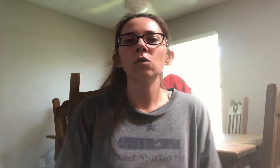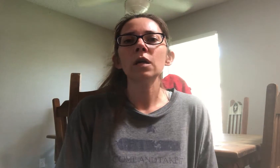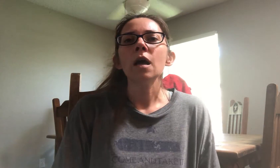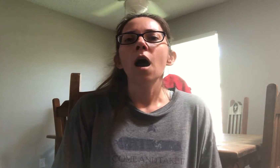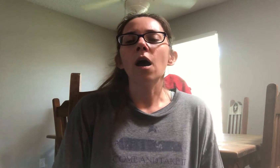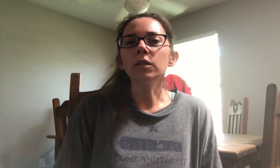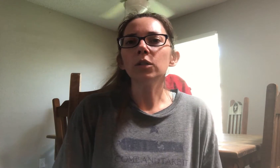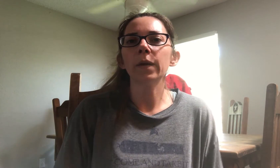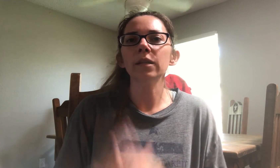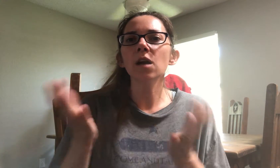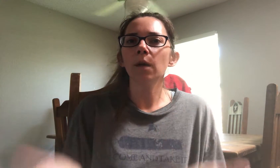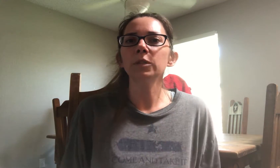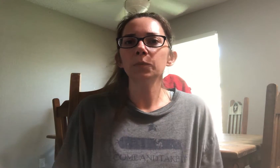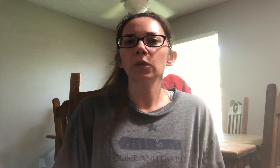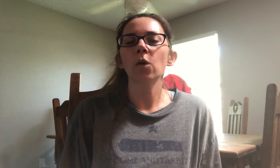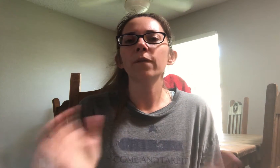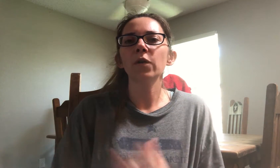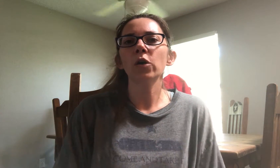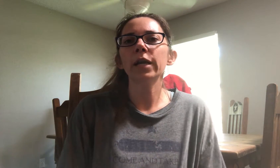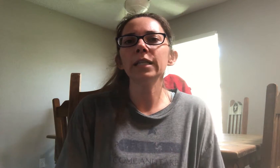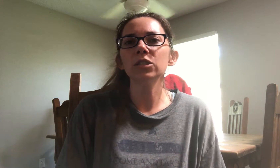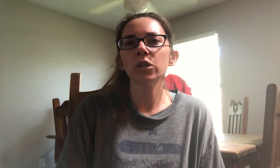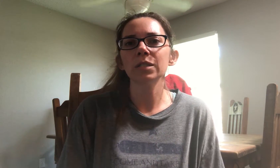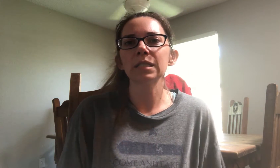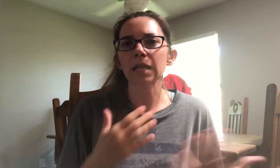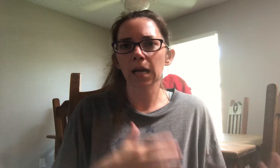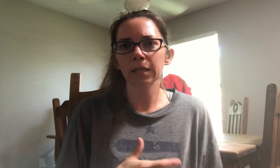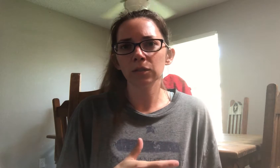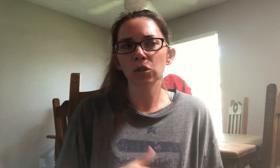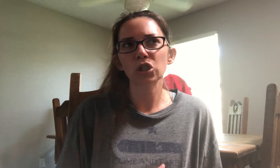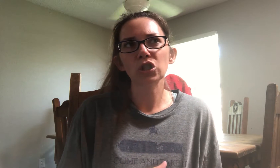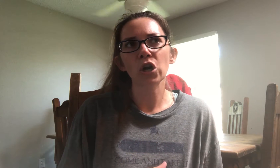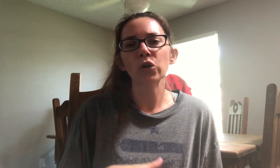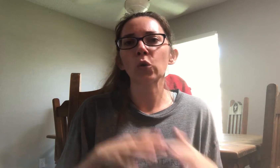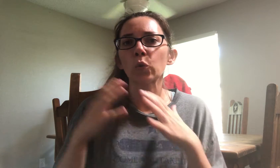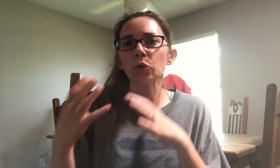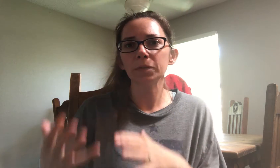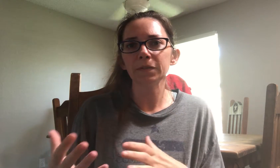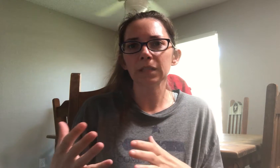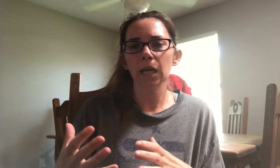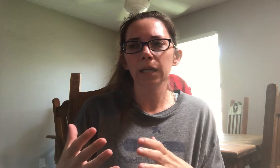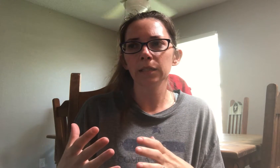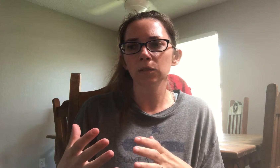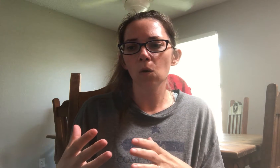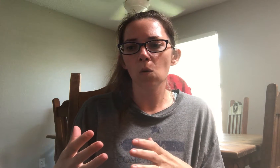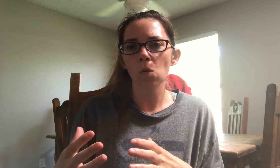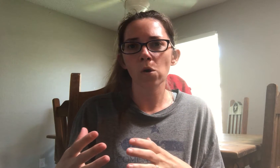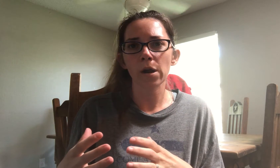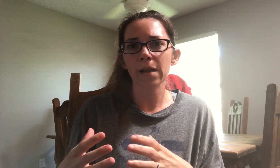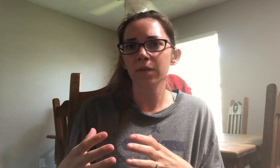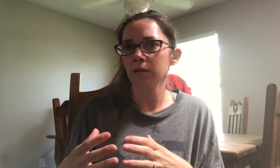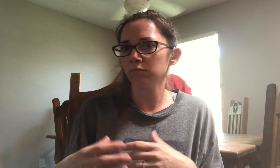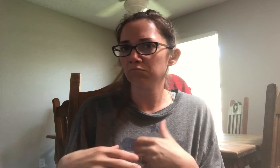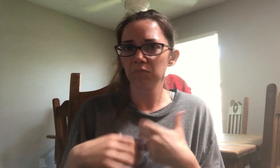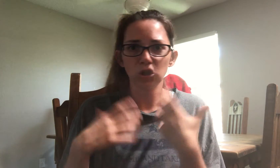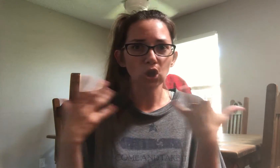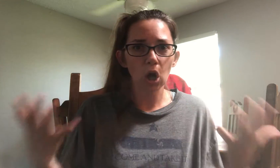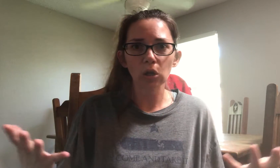Also in the comments below, if there are any certain signs or certain groups of signs or even songs,